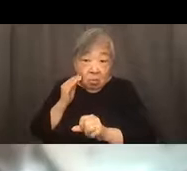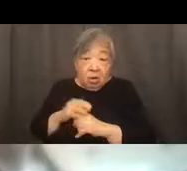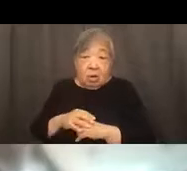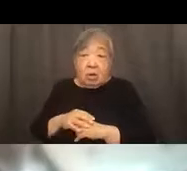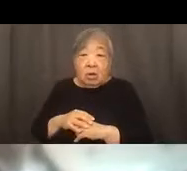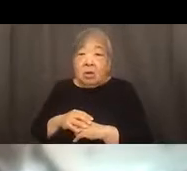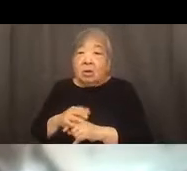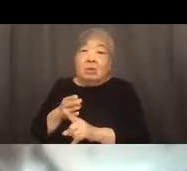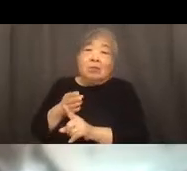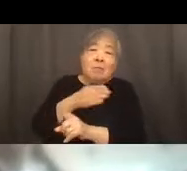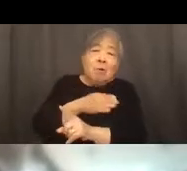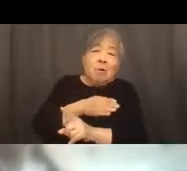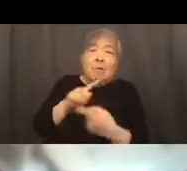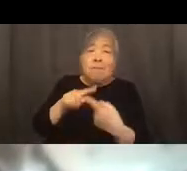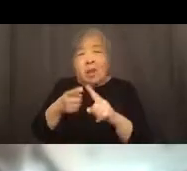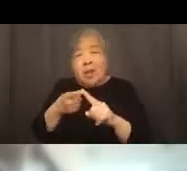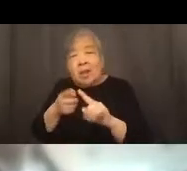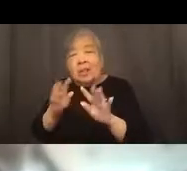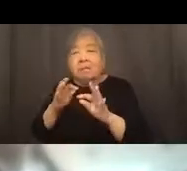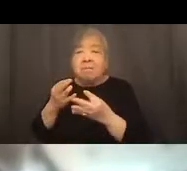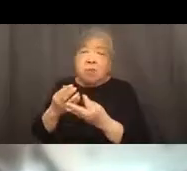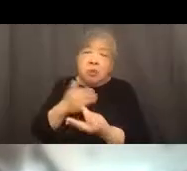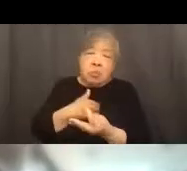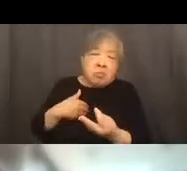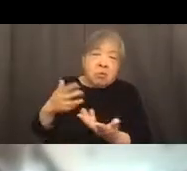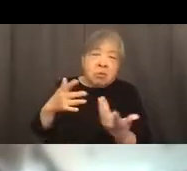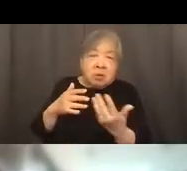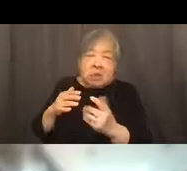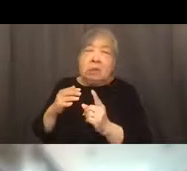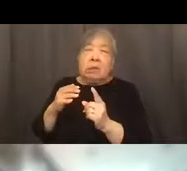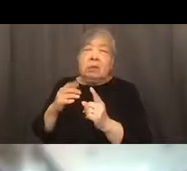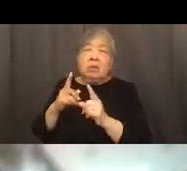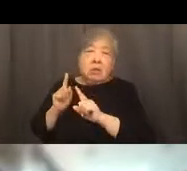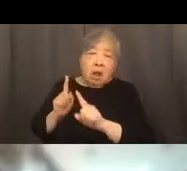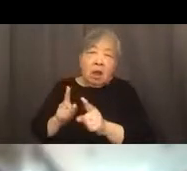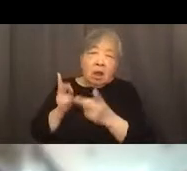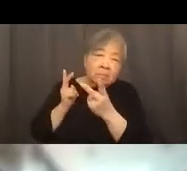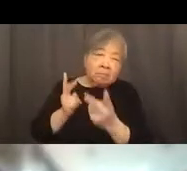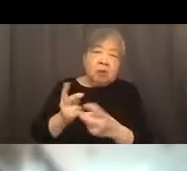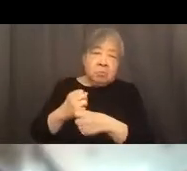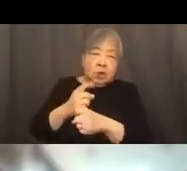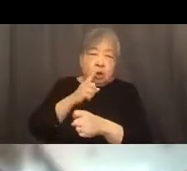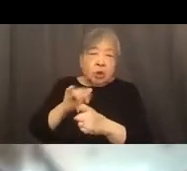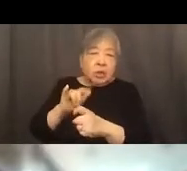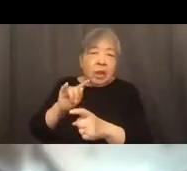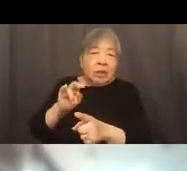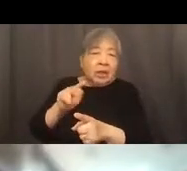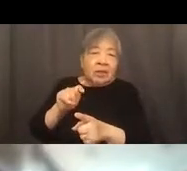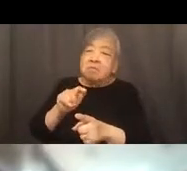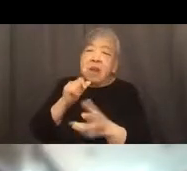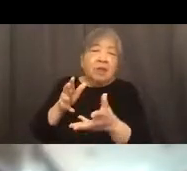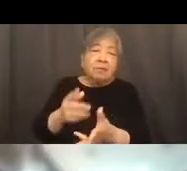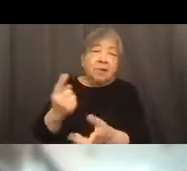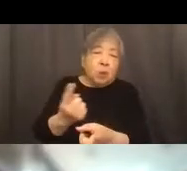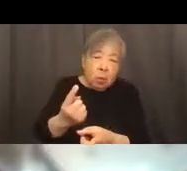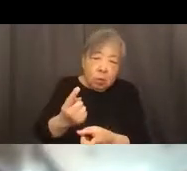friends and family members would sometimes, who knew the harassment would come over and ensure that the tenant was not left alone, but that